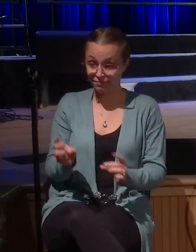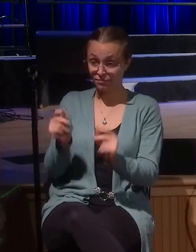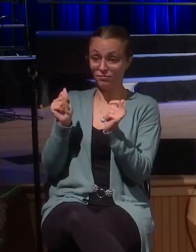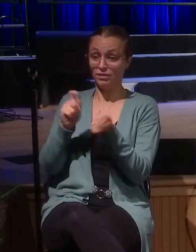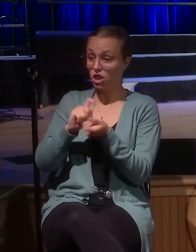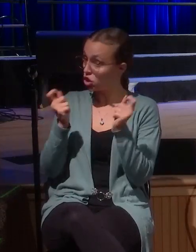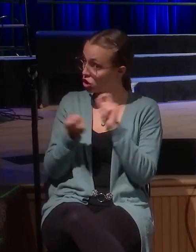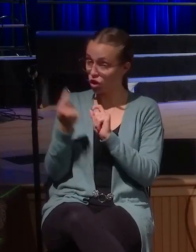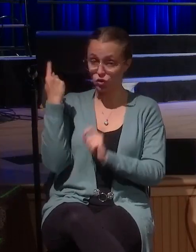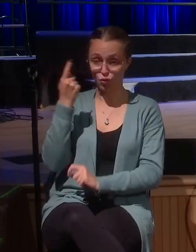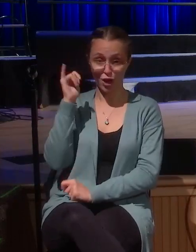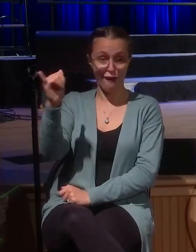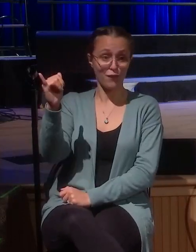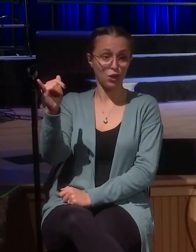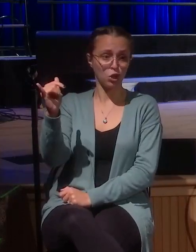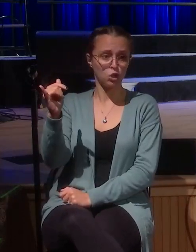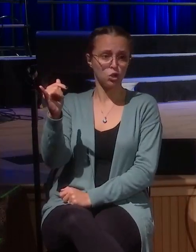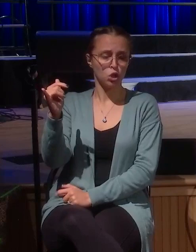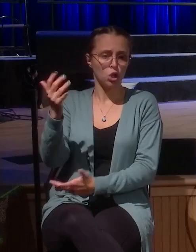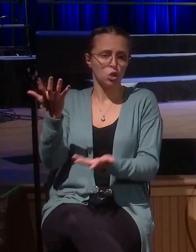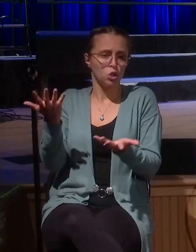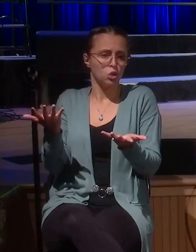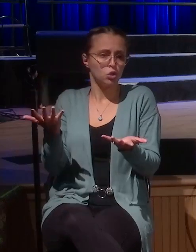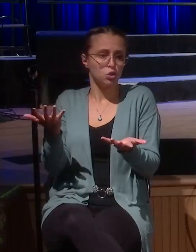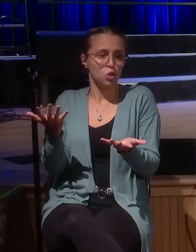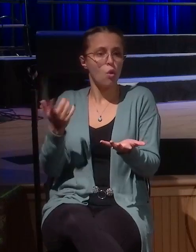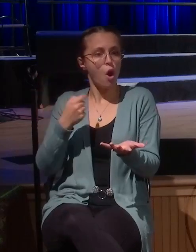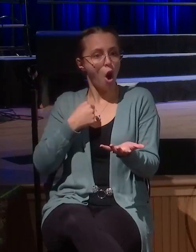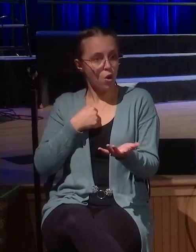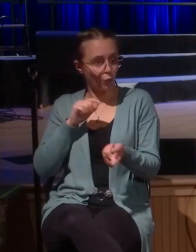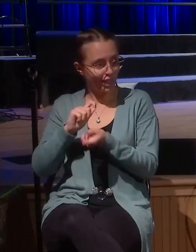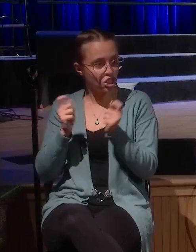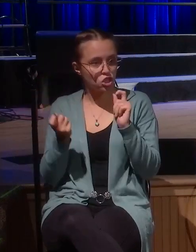What is it like for us when we're in the presence of Jesus? Are we that changed, man and woman?